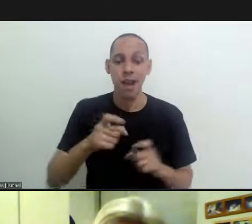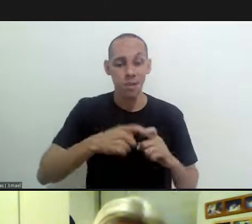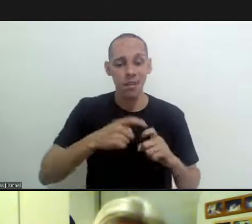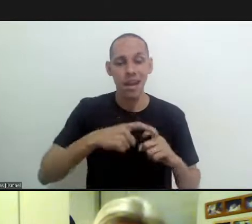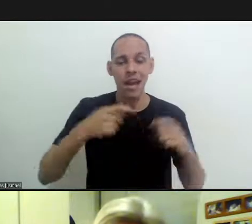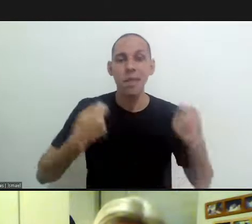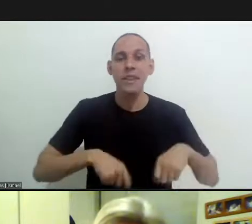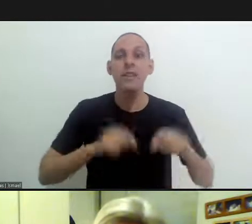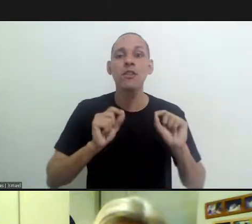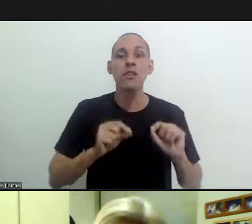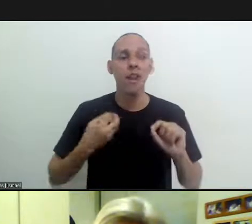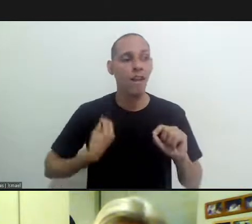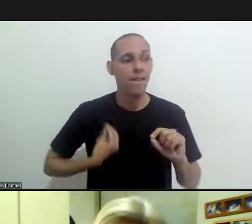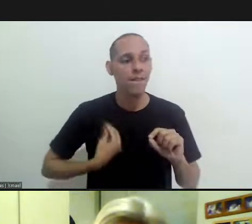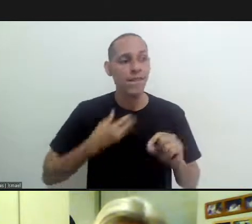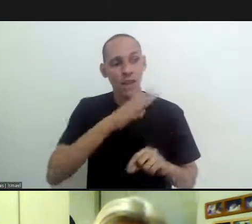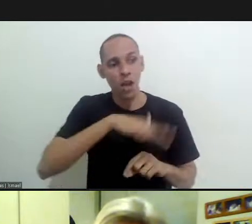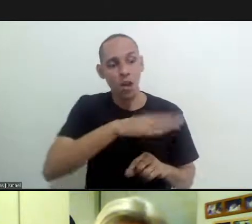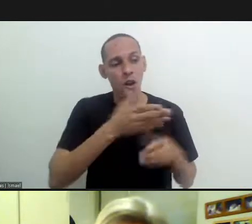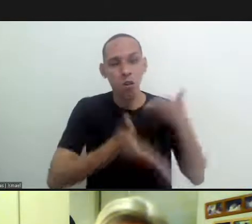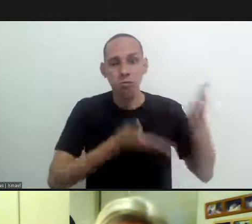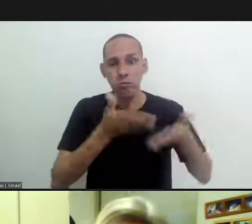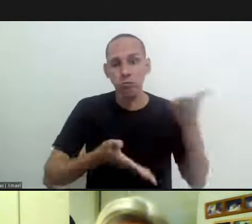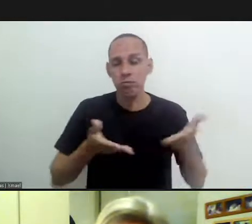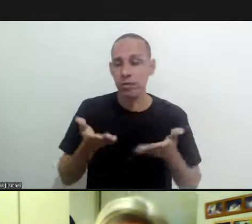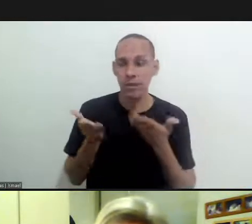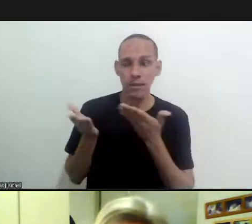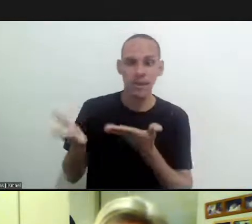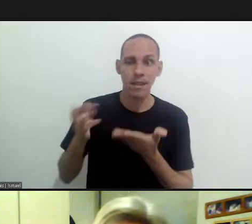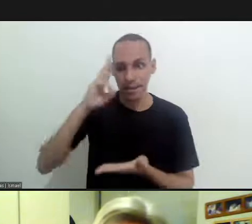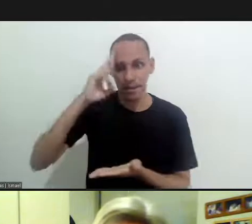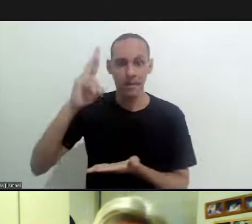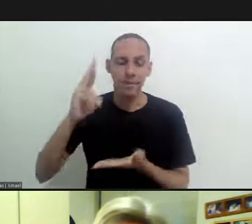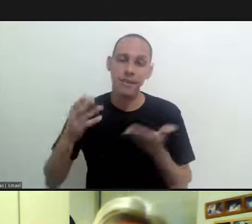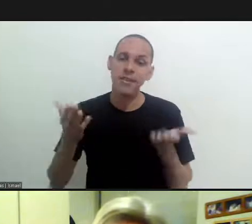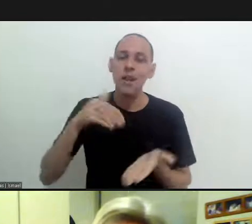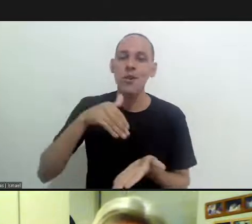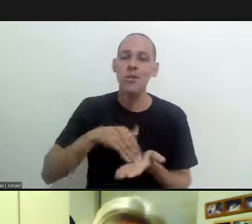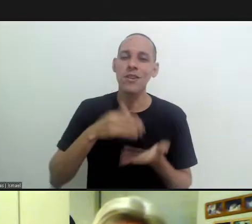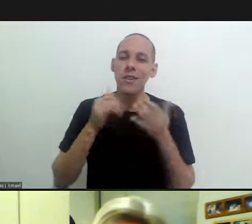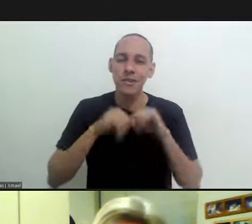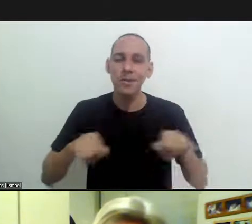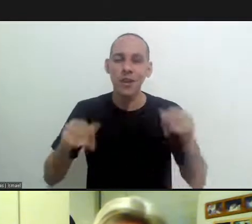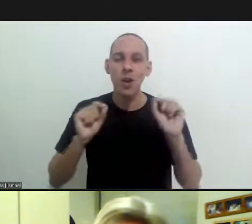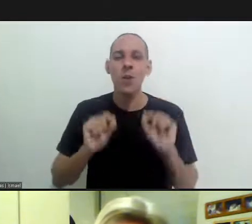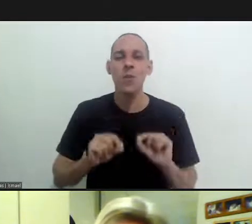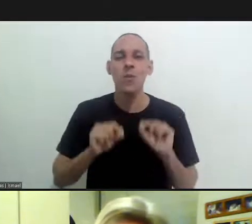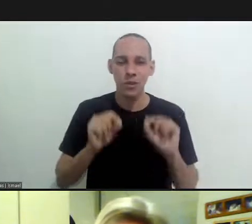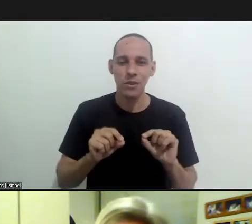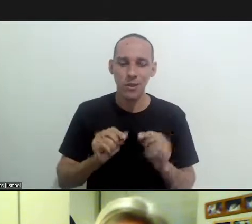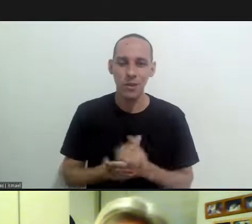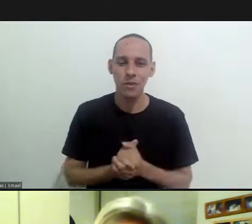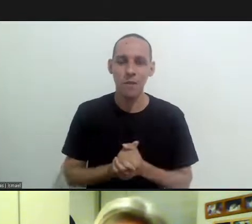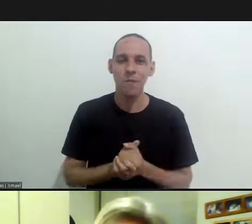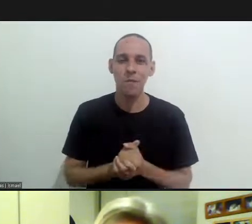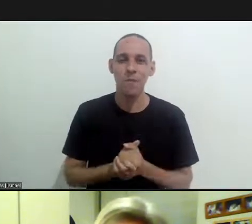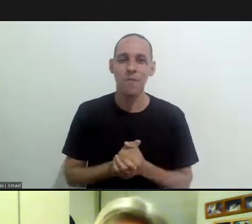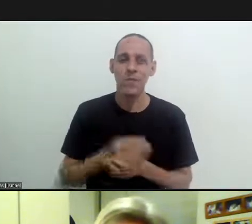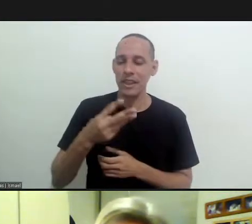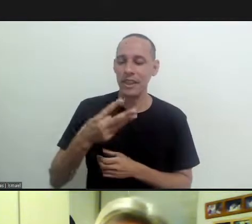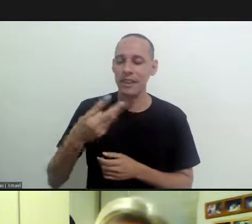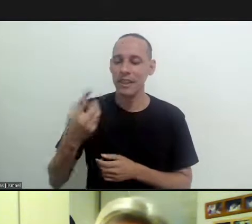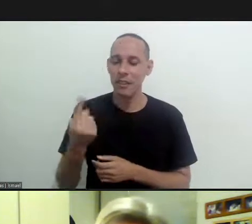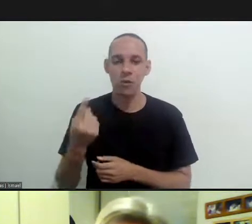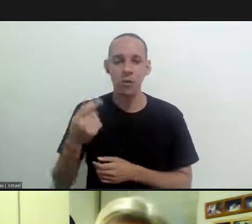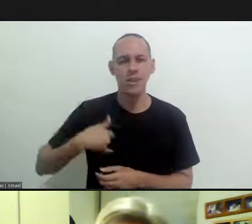education of the professors as that's what it depends on but the final aspect is it depends on the life of a